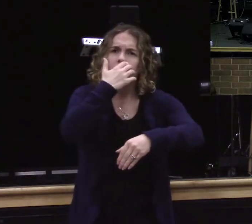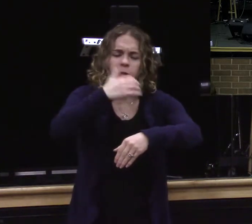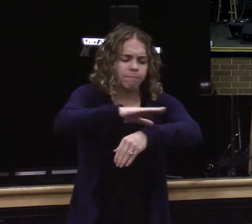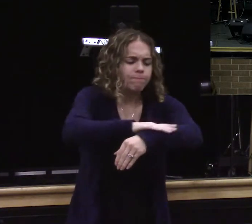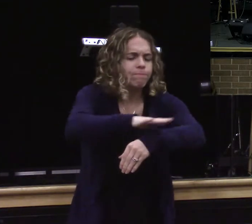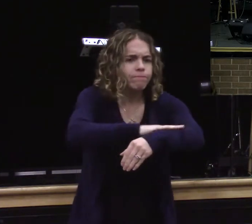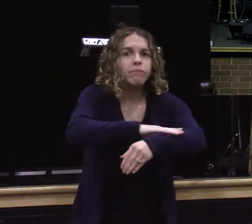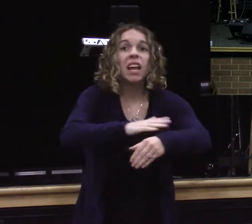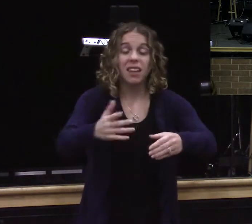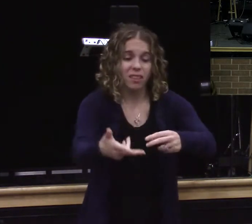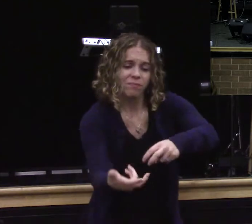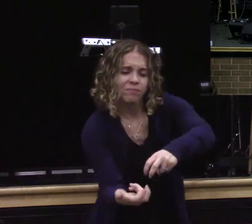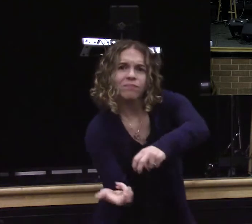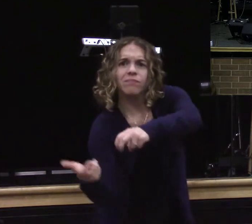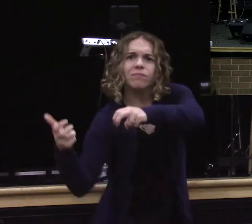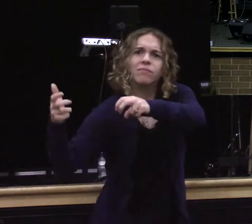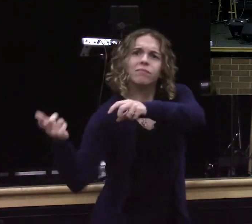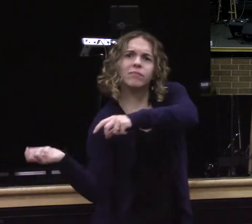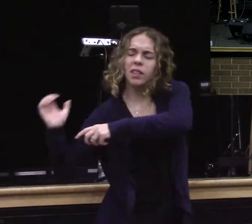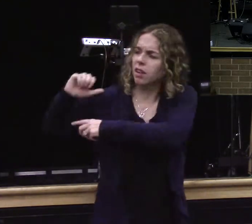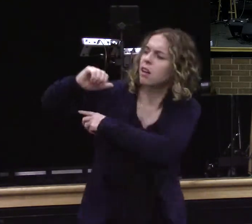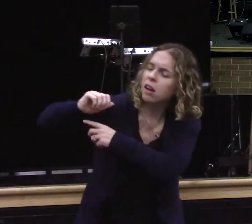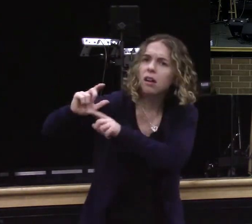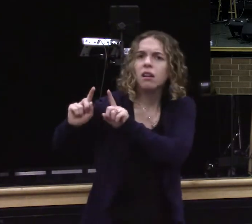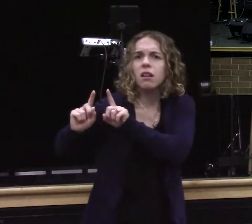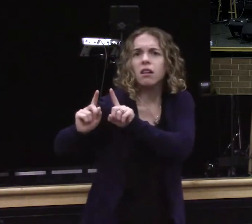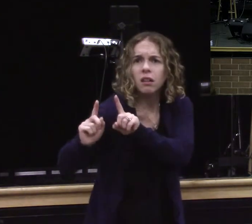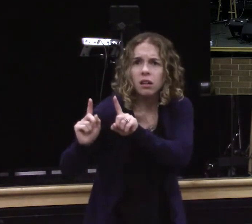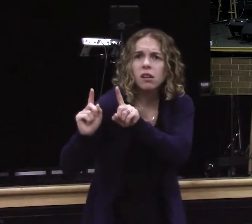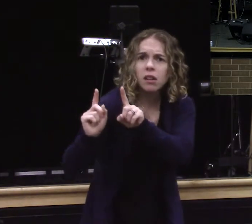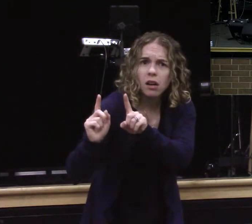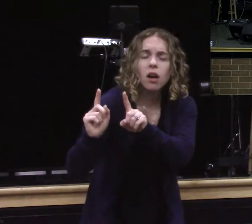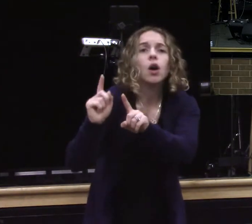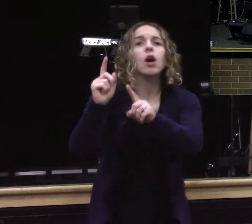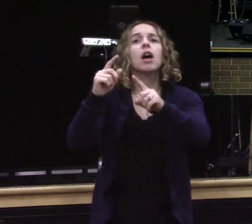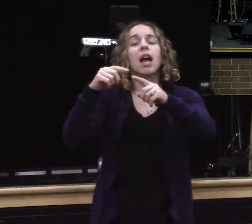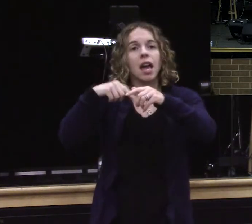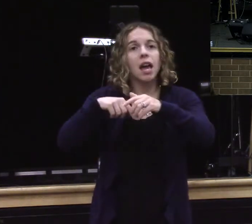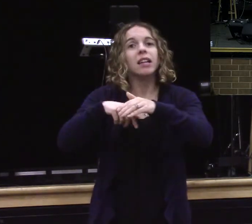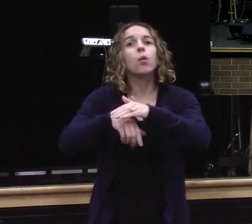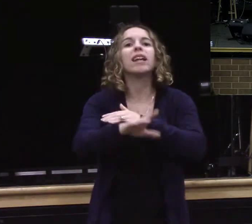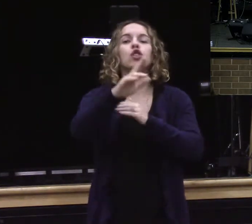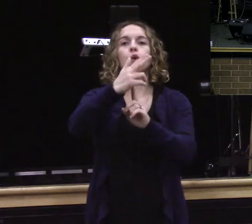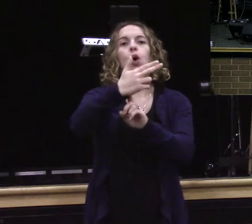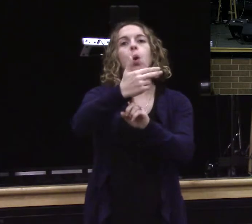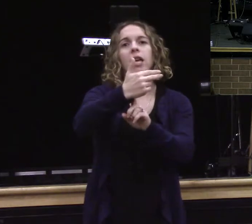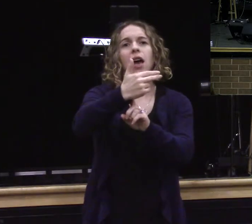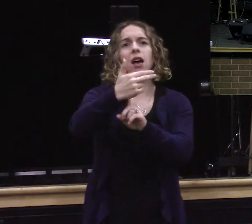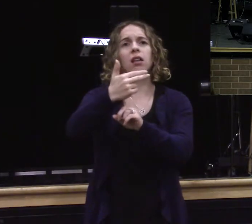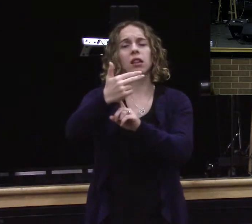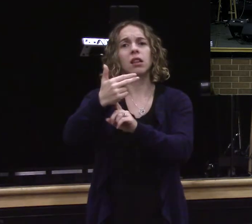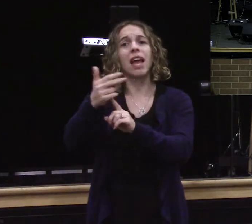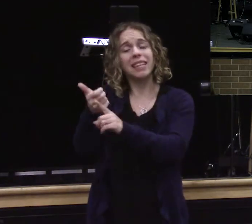And he brought him to an inn and took care of him. Give the Samaritan a big round of